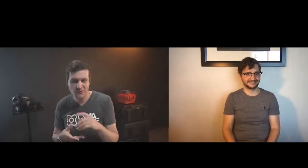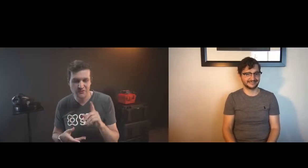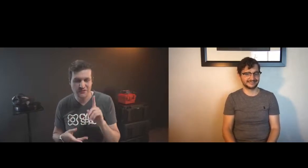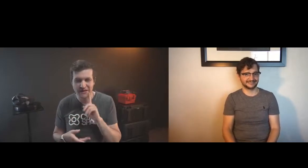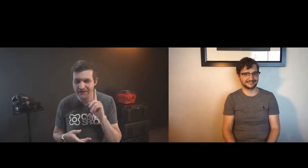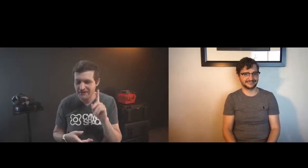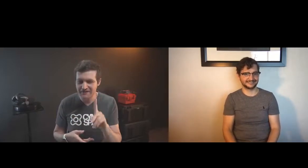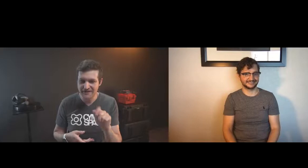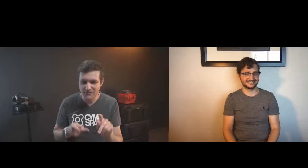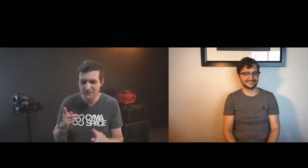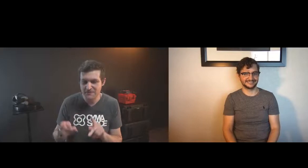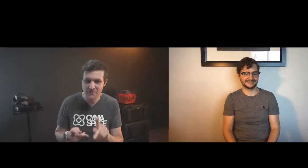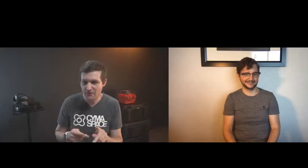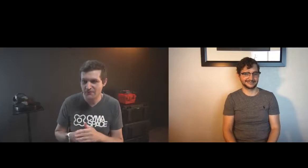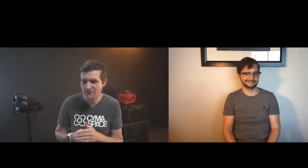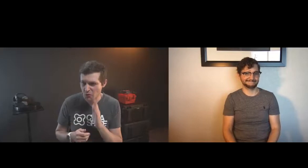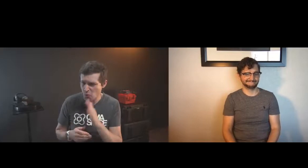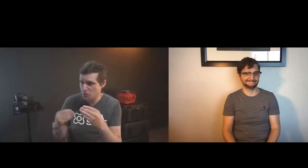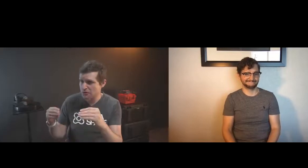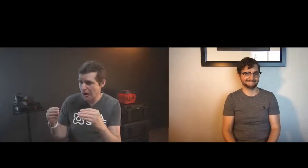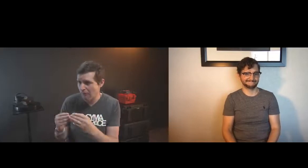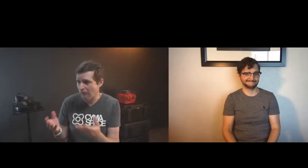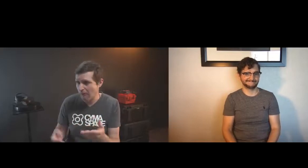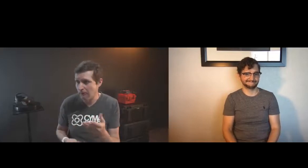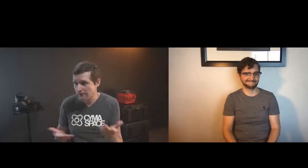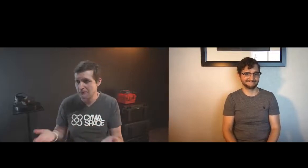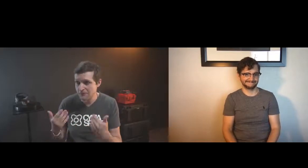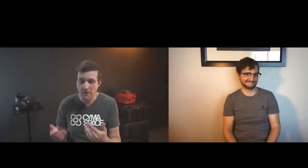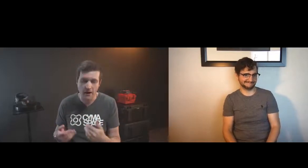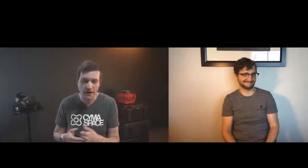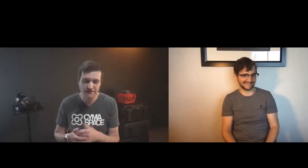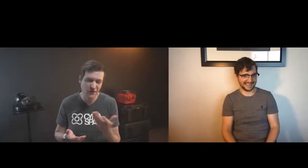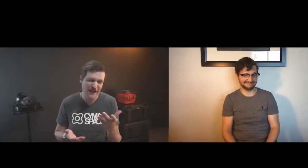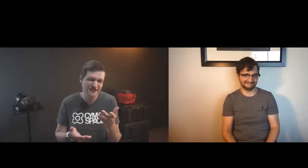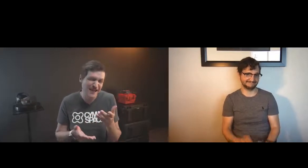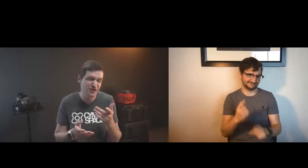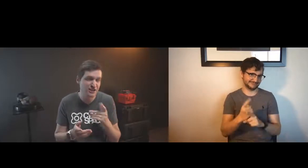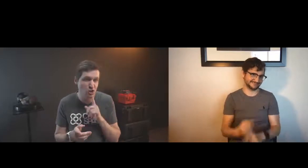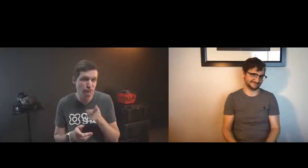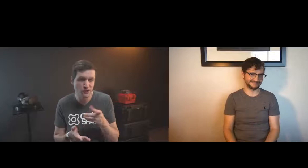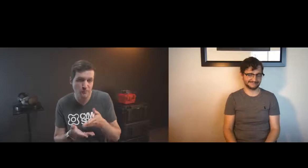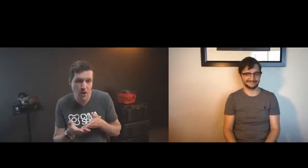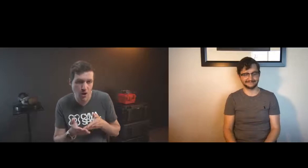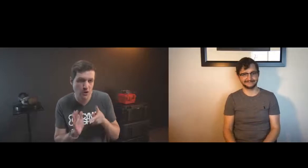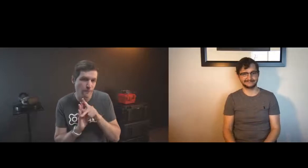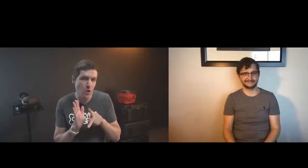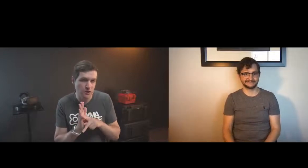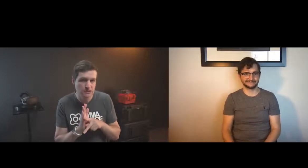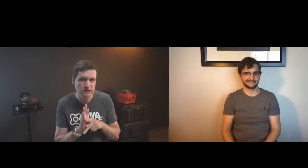creating these devices that working with deaf and disabled people are good opportunities and are marketable opportunities for them